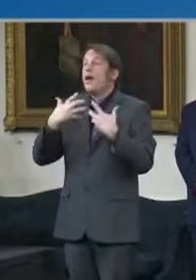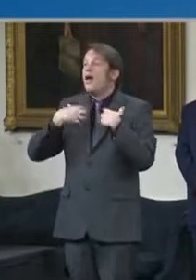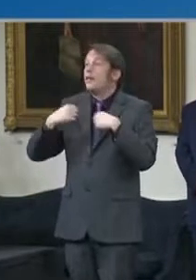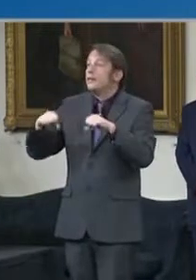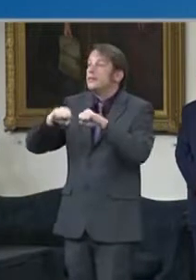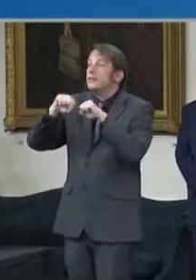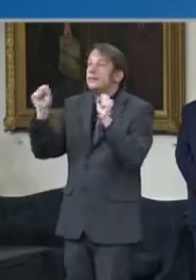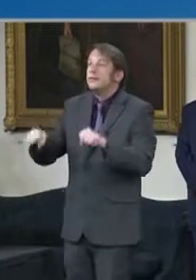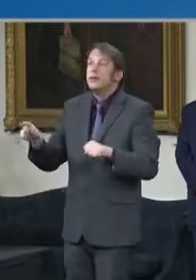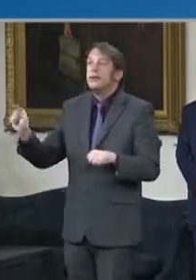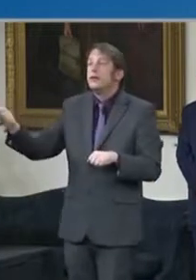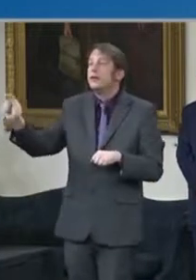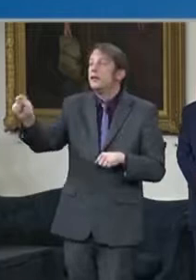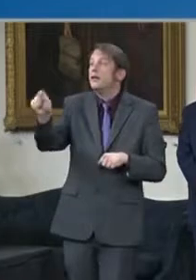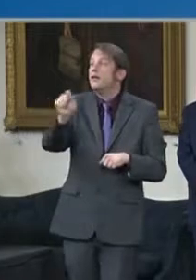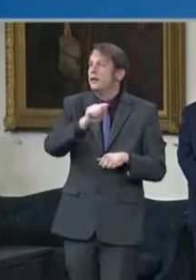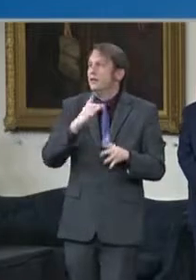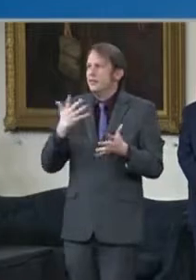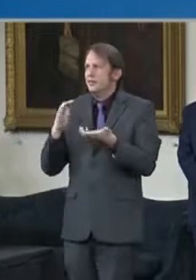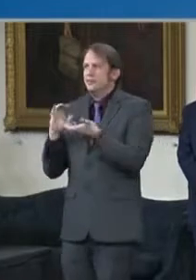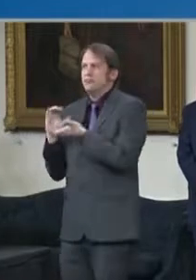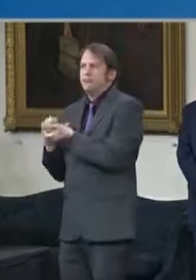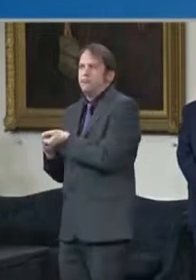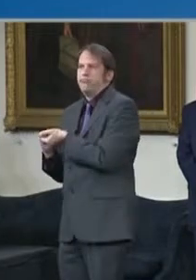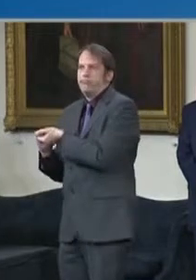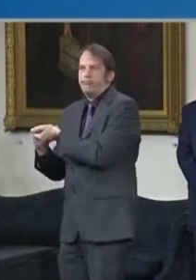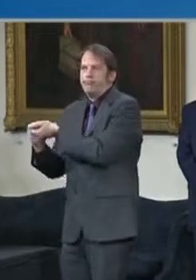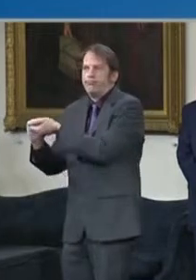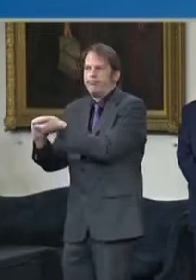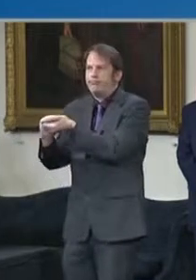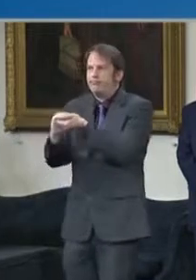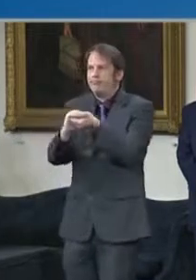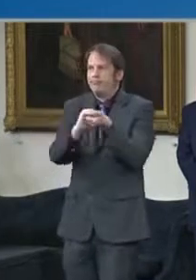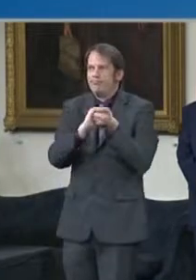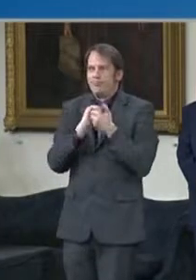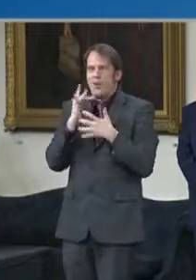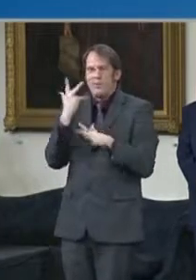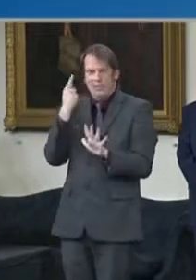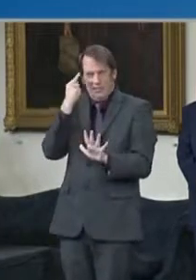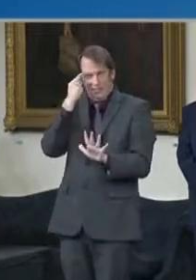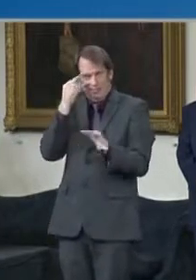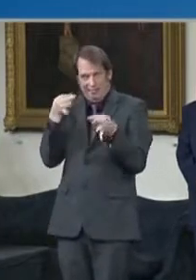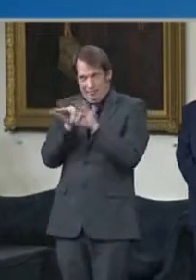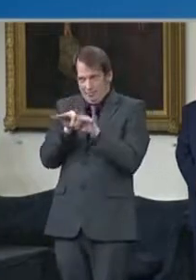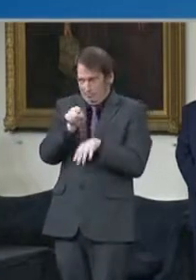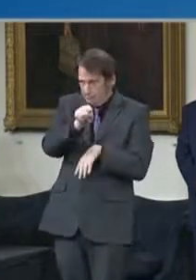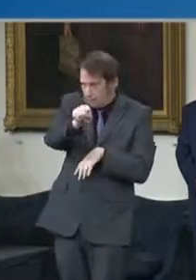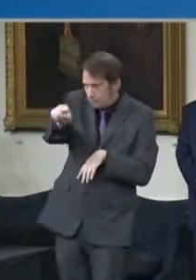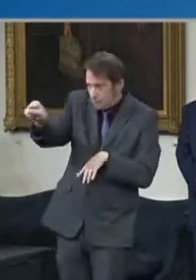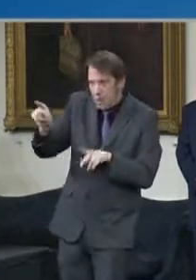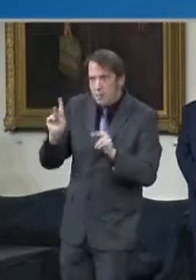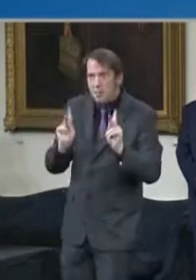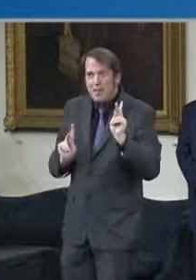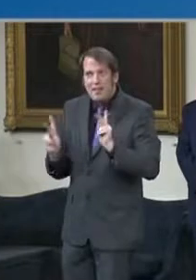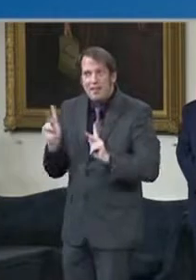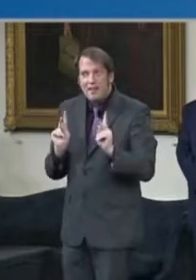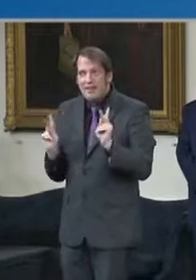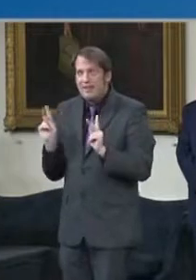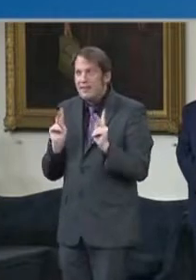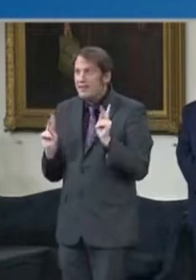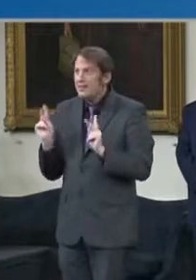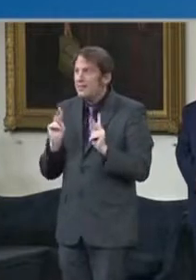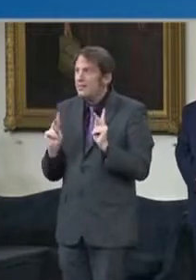Marylander behind in this great endeavor. On behalf of the seven commissioners on the Health Services Cost Review Commission and the 50